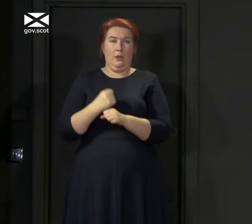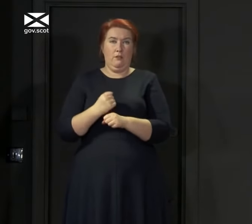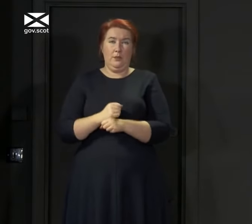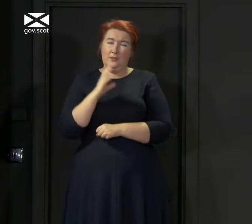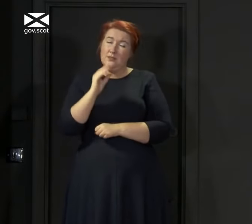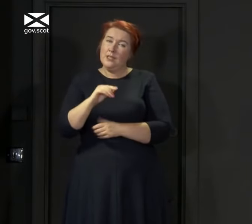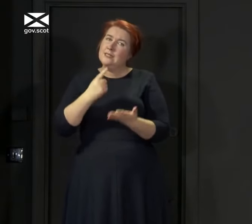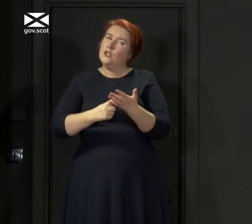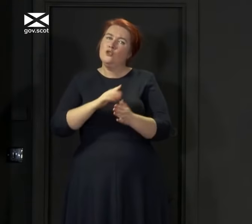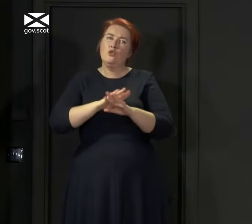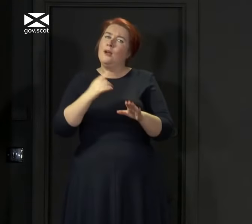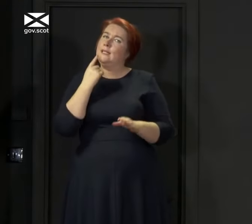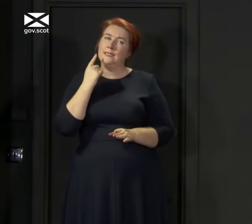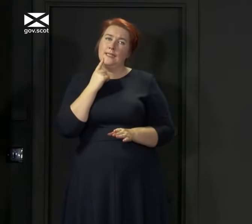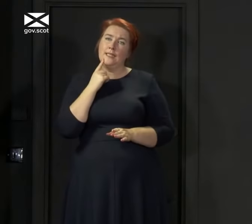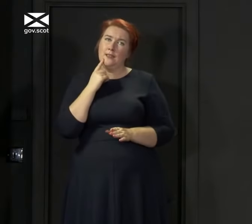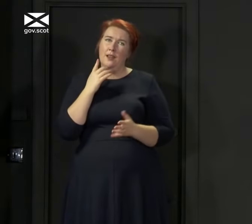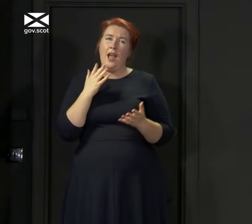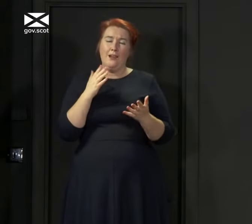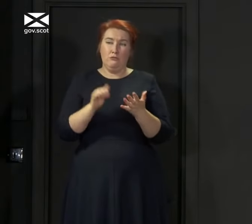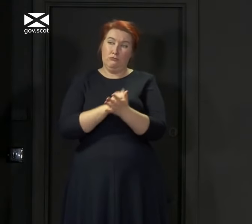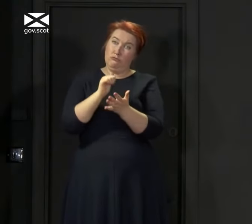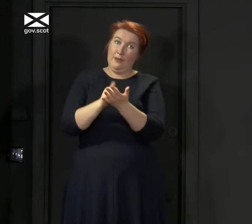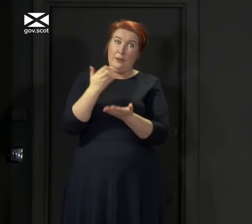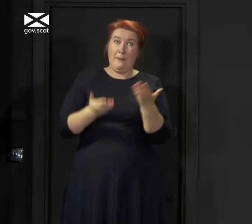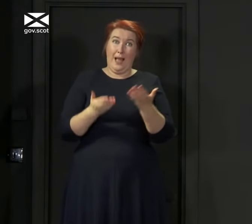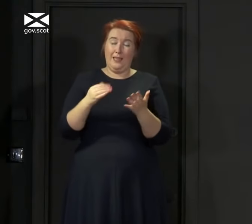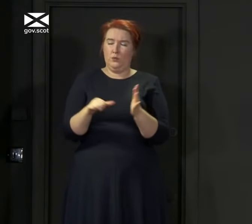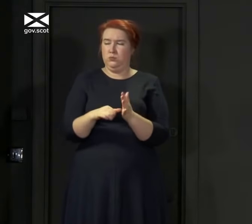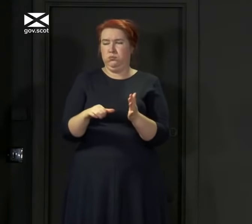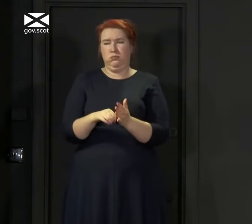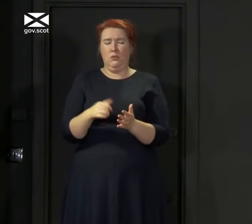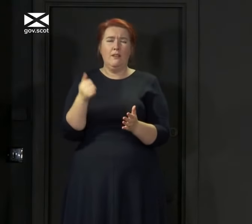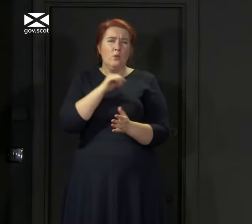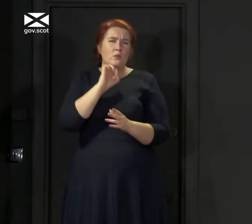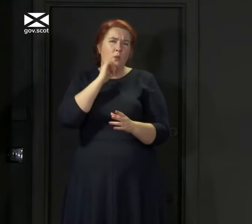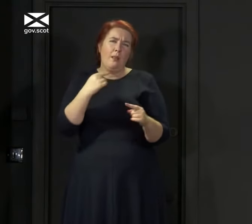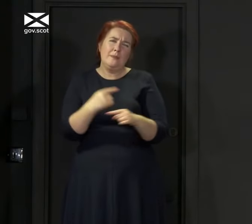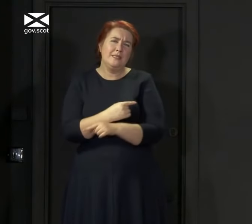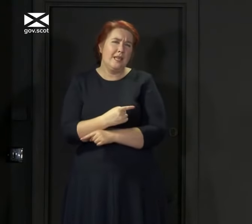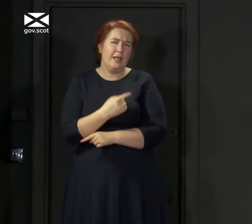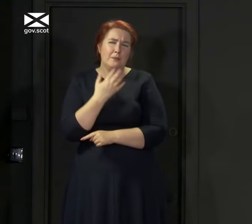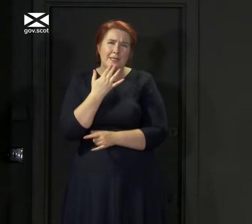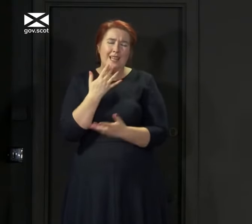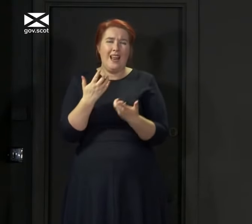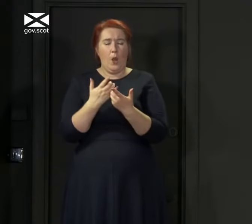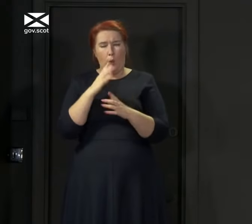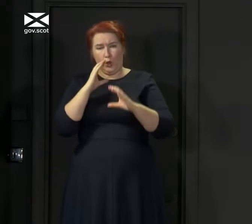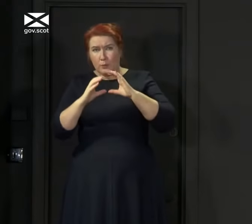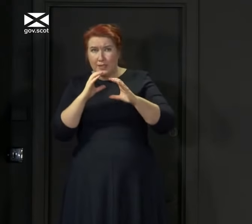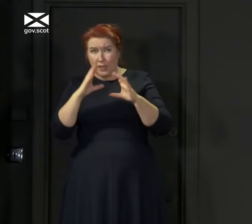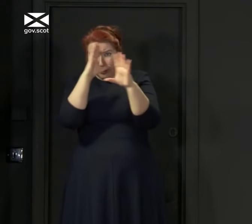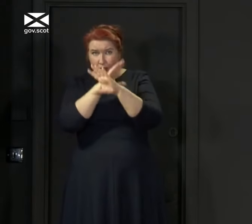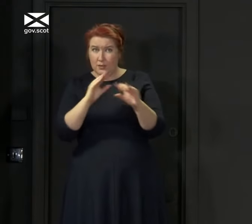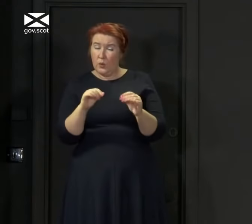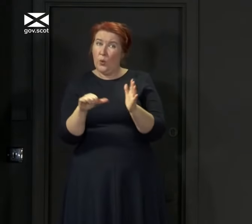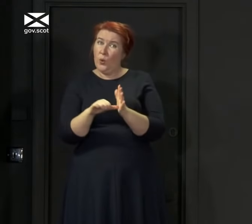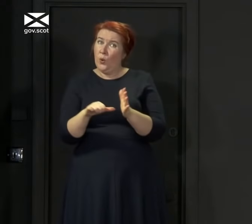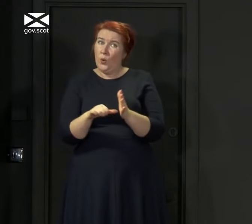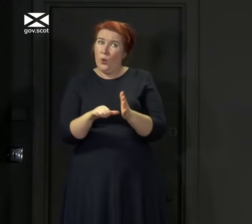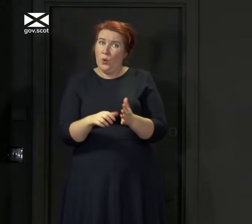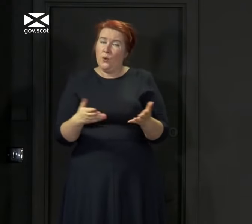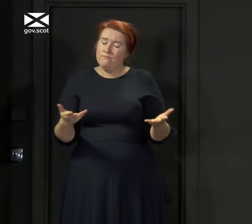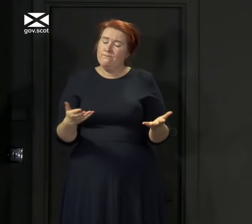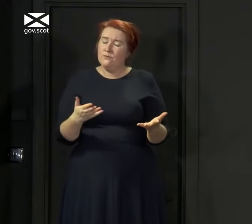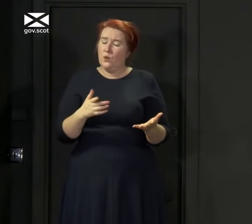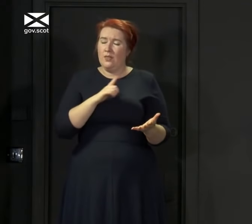easy. And it's really difficult to get the balance right. And mistakes will be made. And communication of some of this is really difficult. So, you know, we're all,